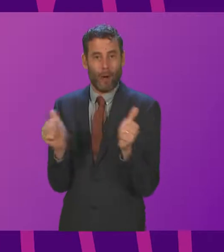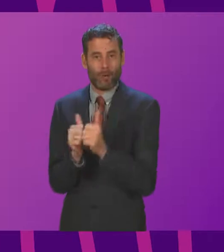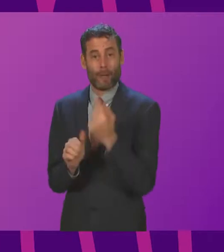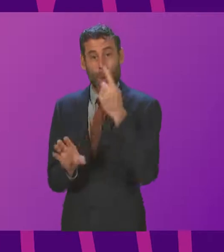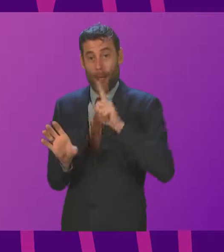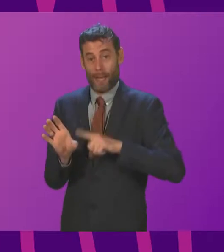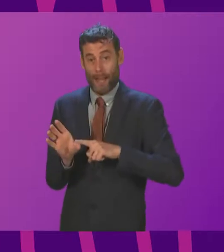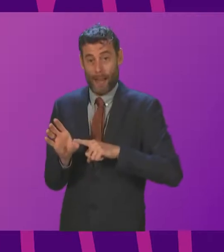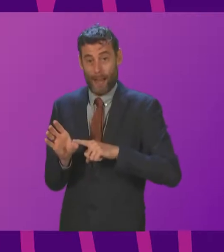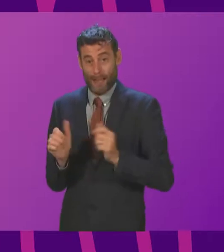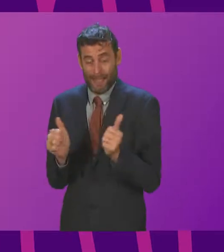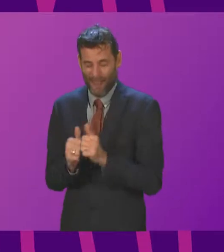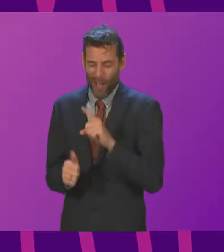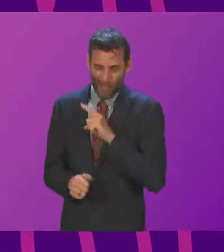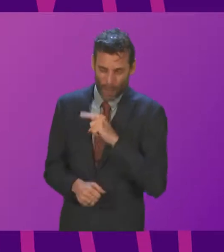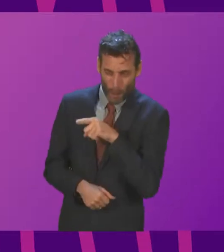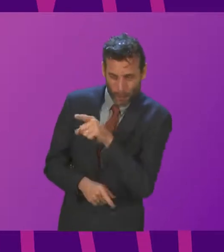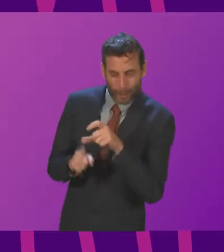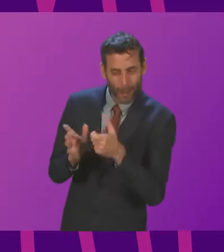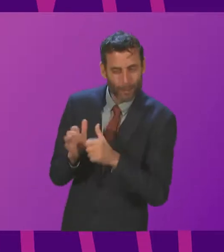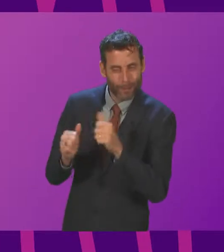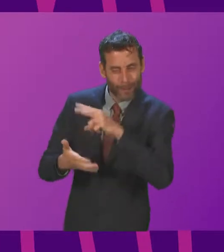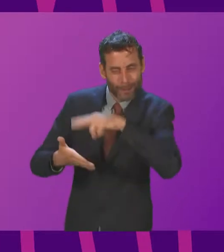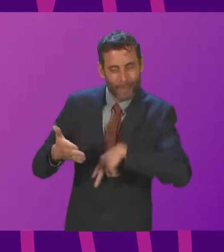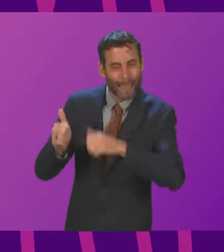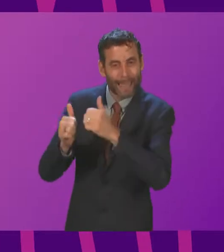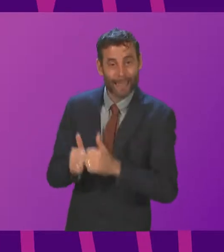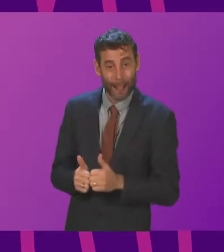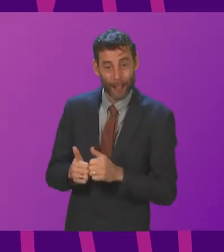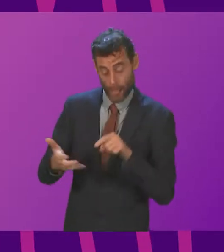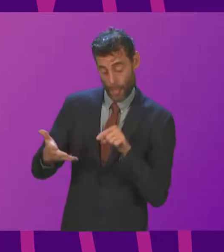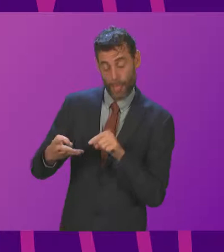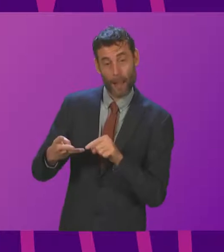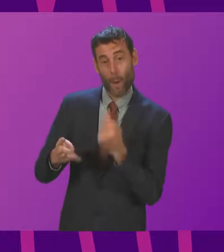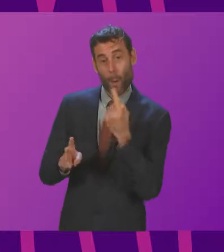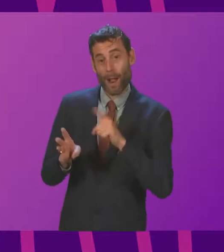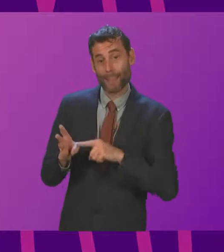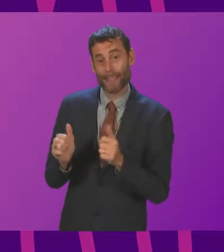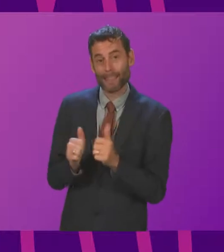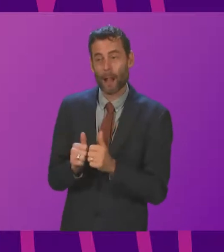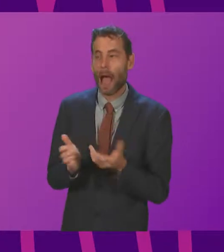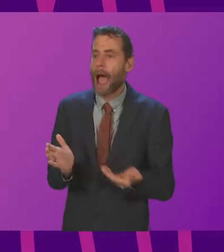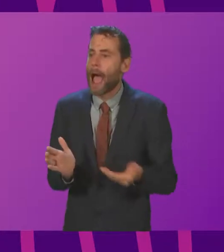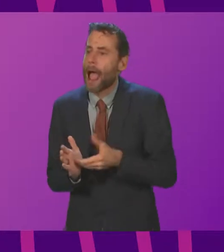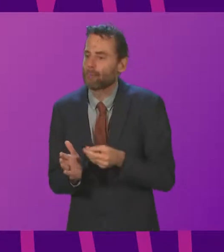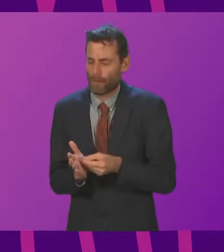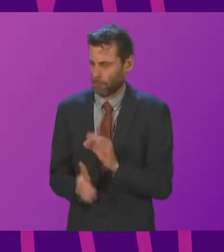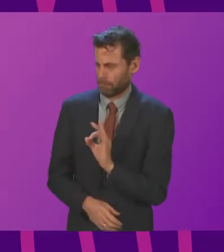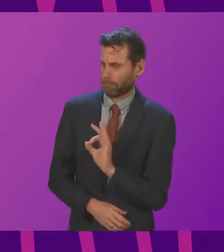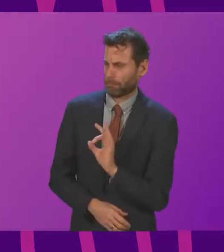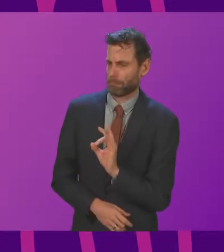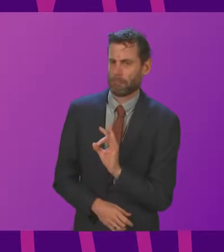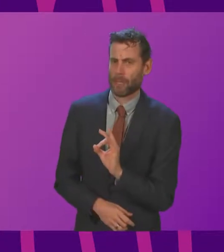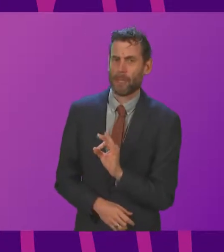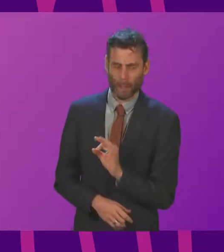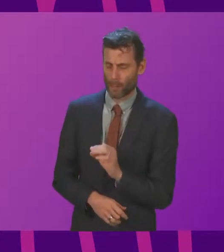and this is where I don't think Douglas Ross has looked at the detail. There is no additional funding in that one-year deal. The deal that was offered for the